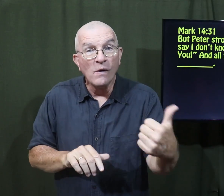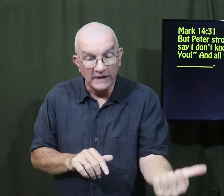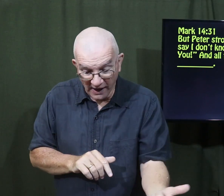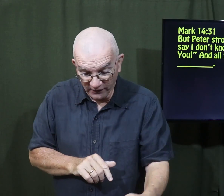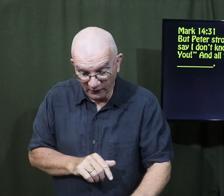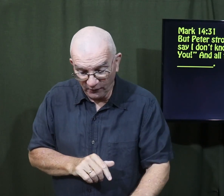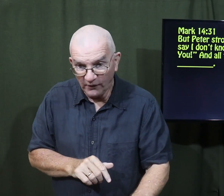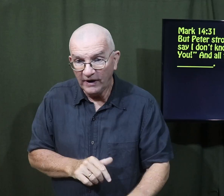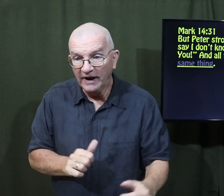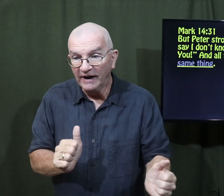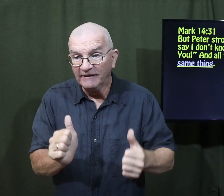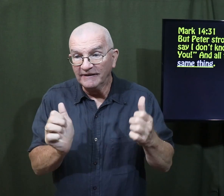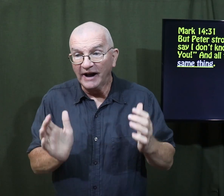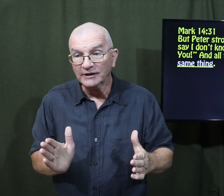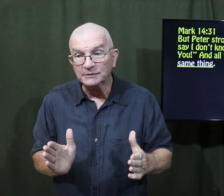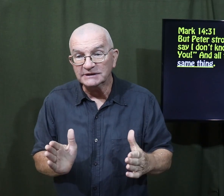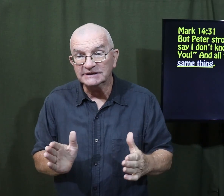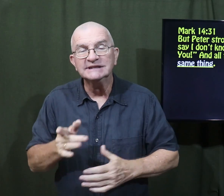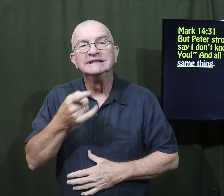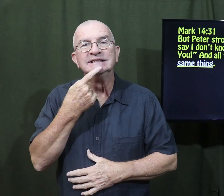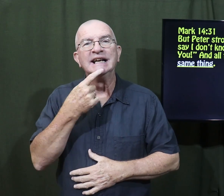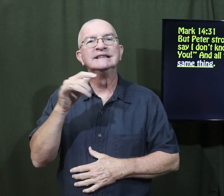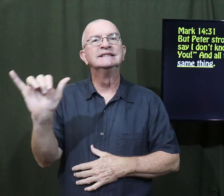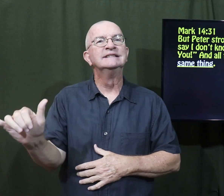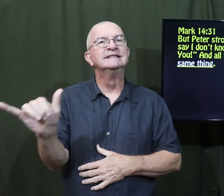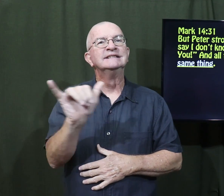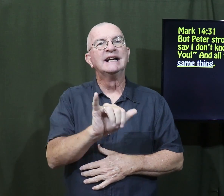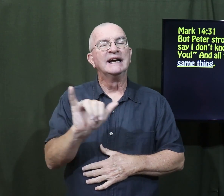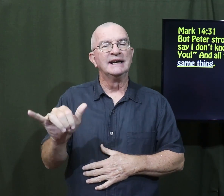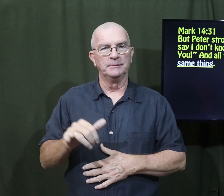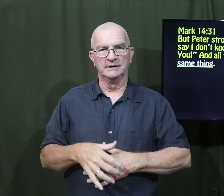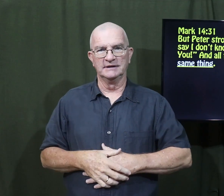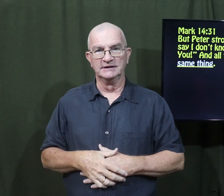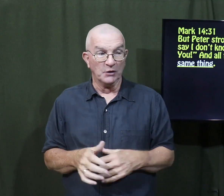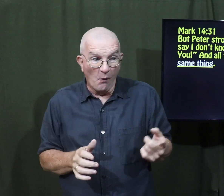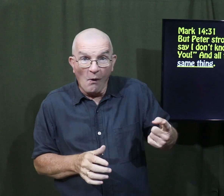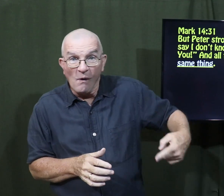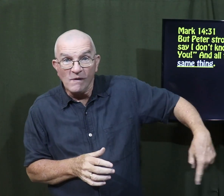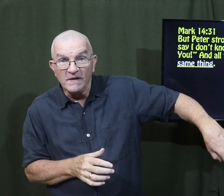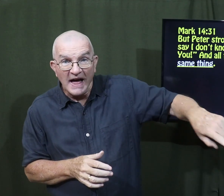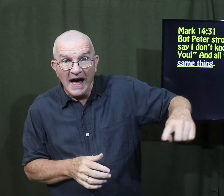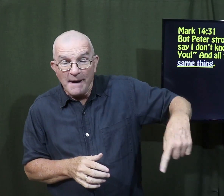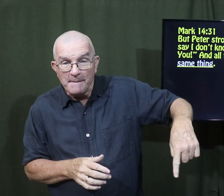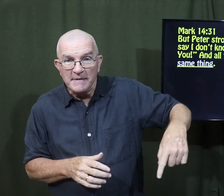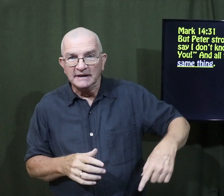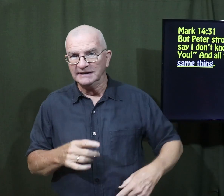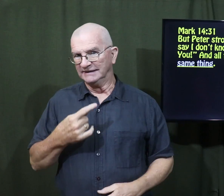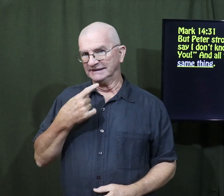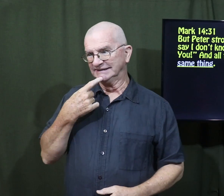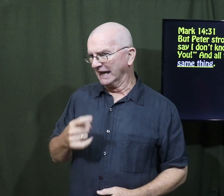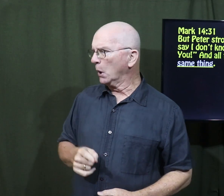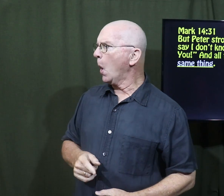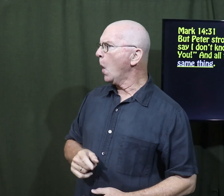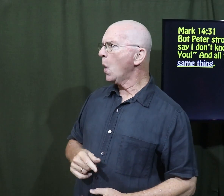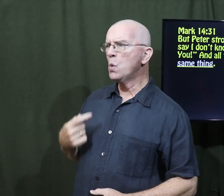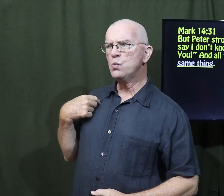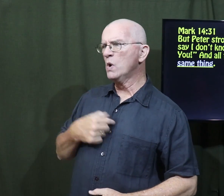And all the other followers said the same thing. They were all saying,